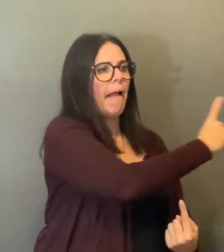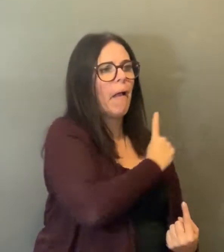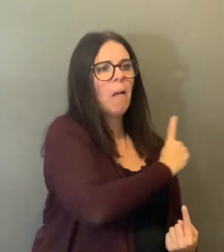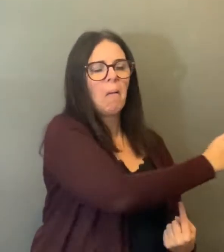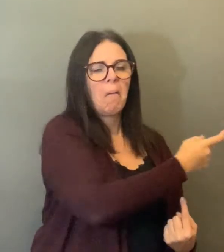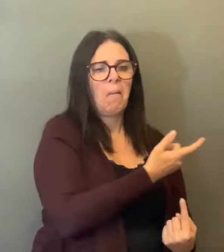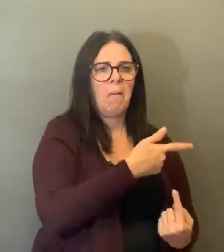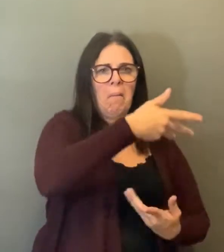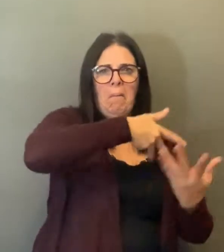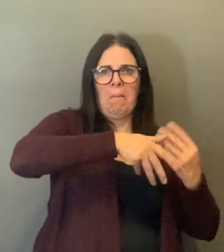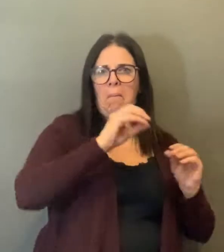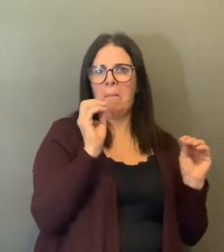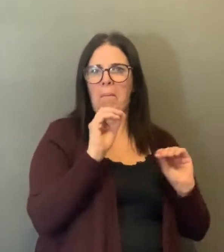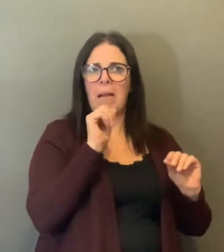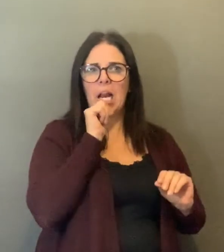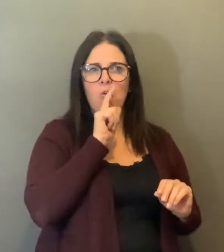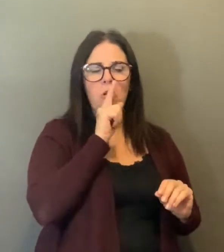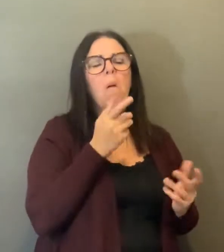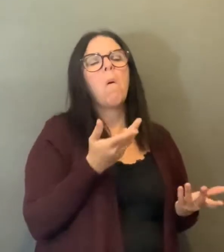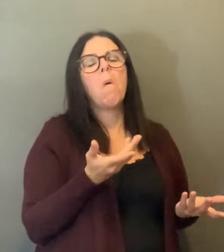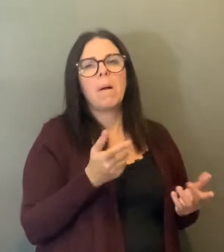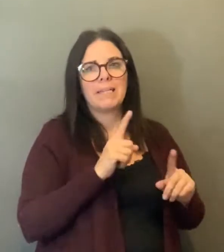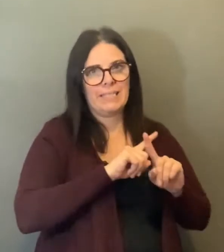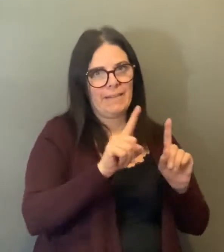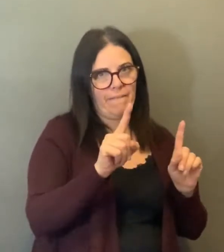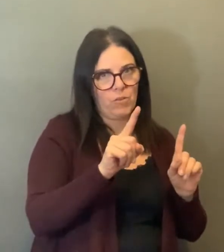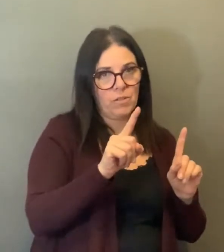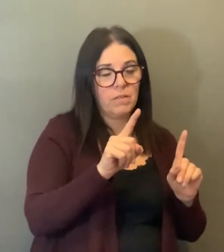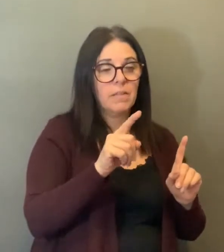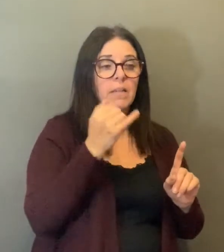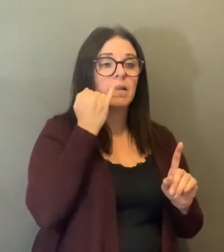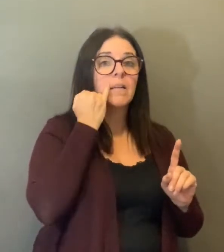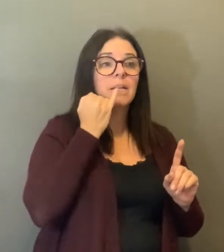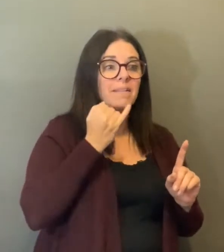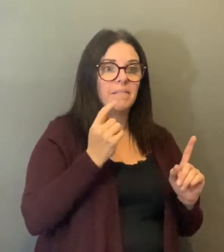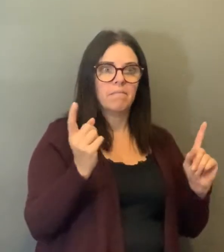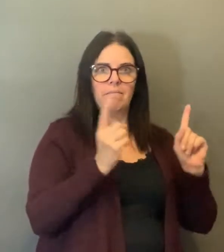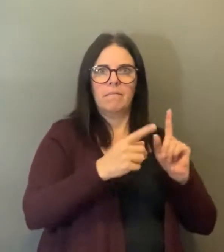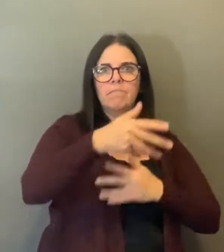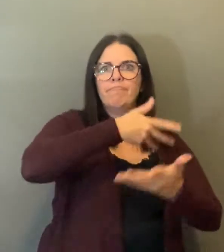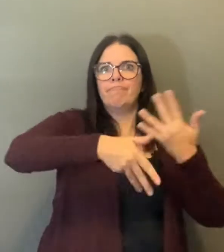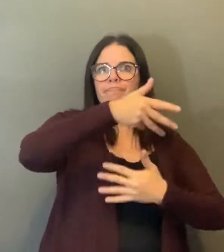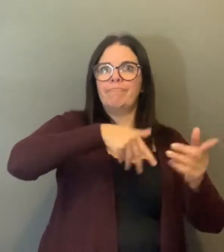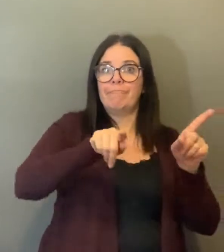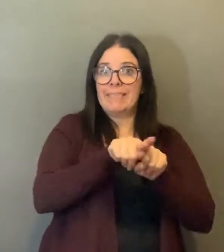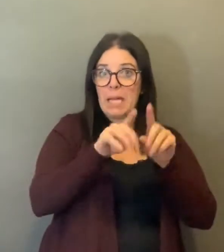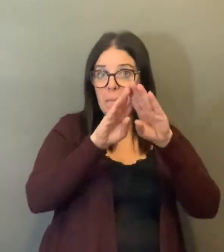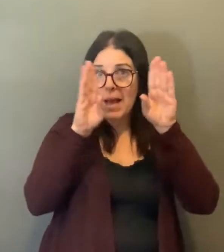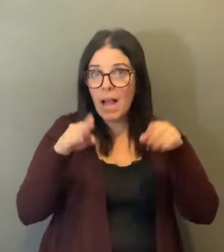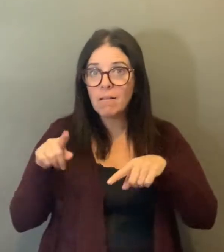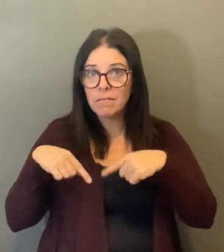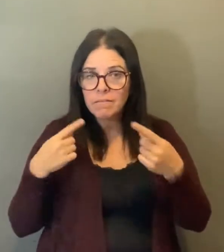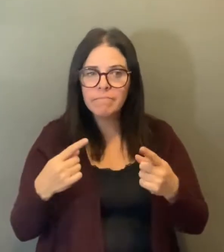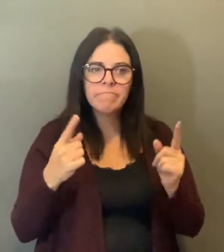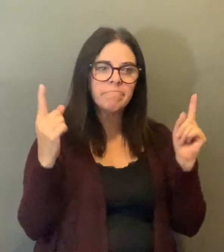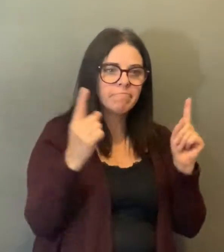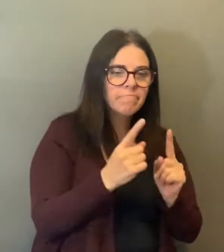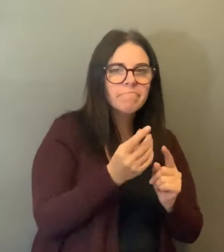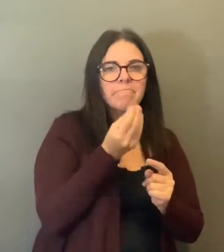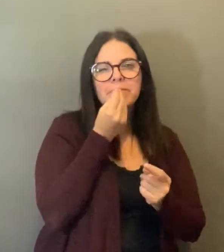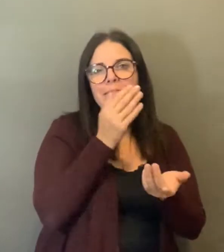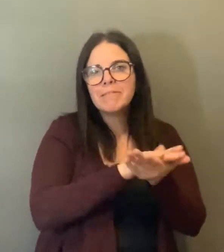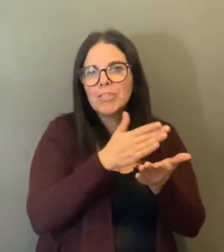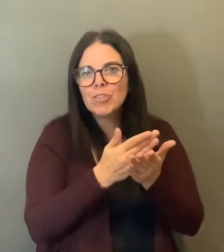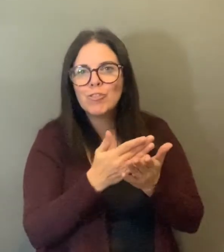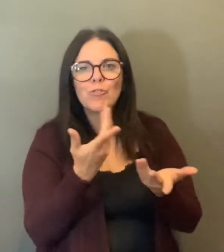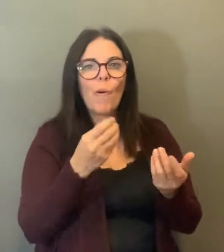basement that anyone else lives, have a separate exit entrance and they're not really connected, that's different versus